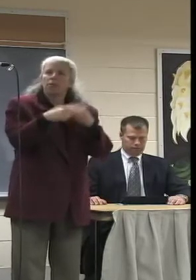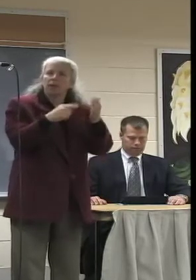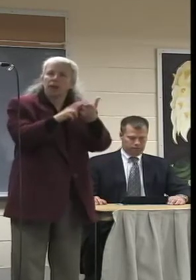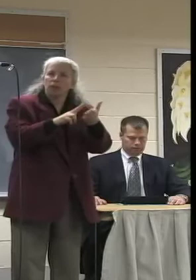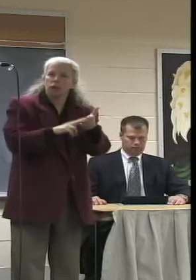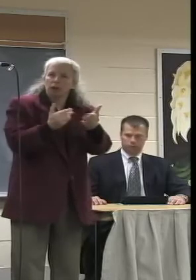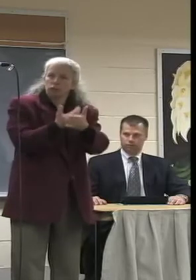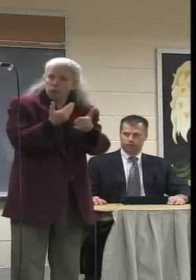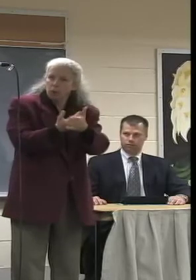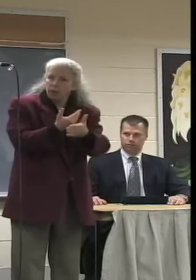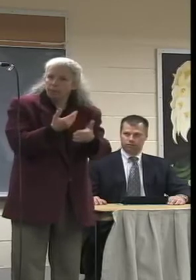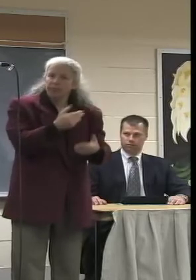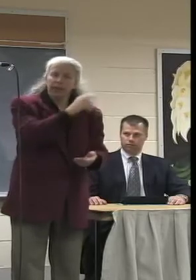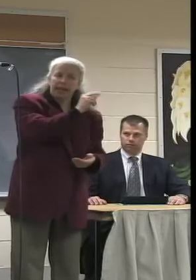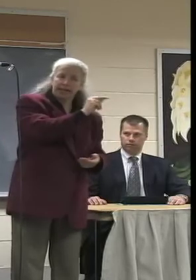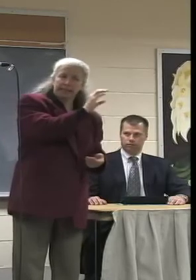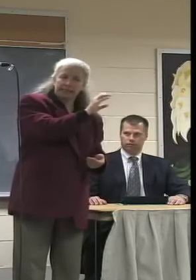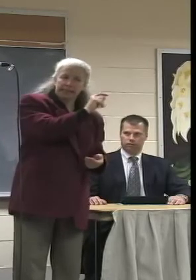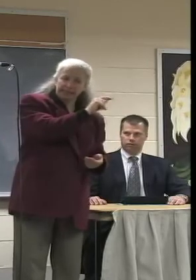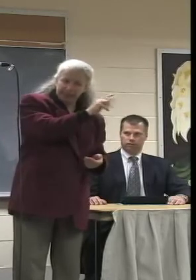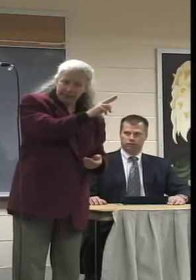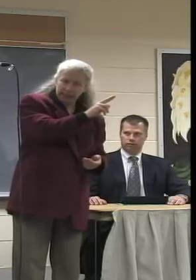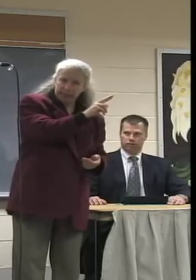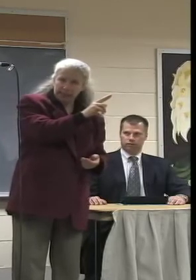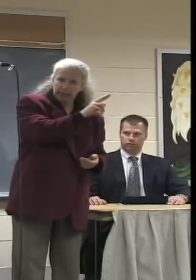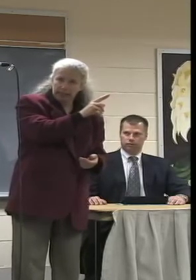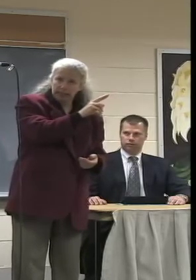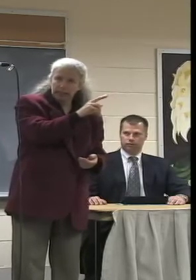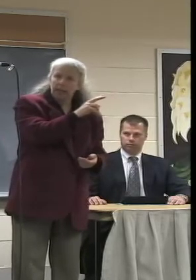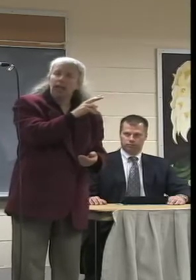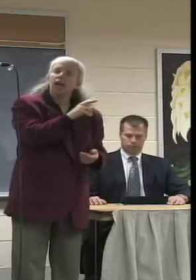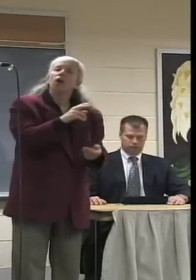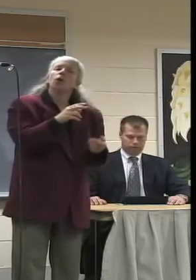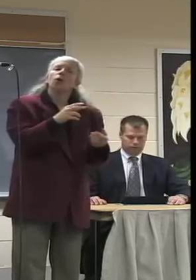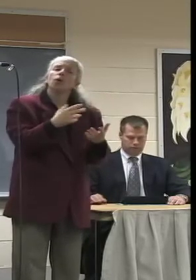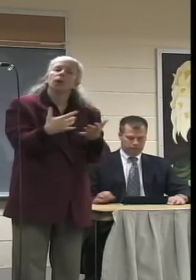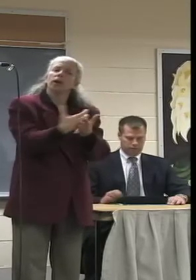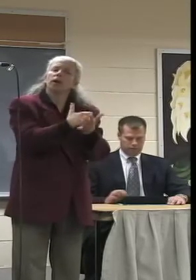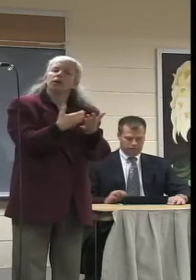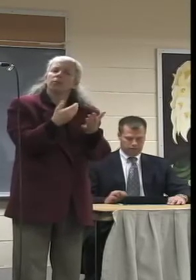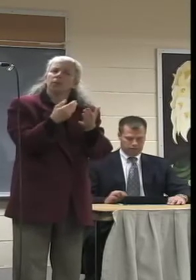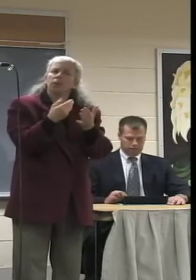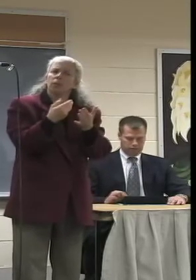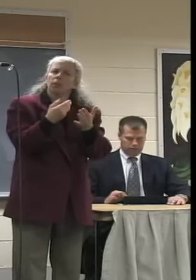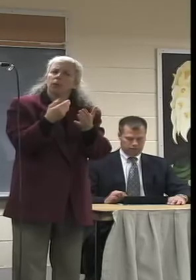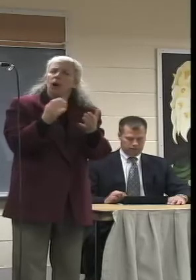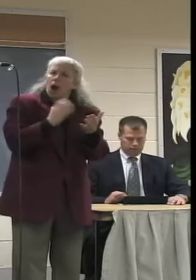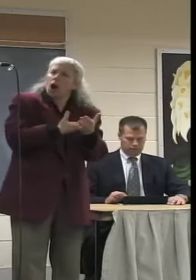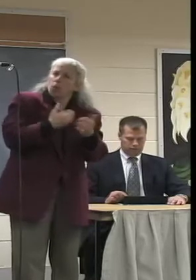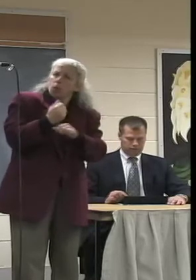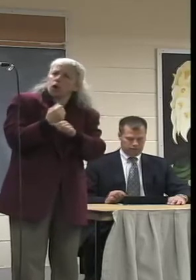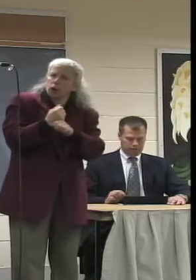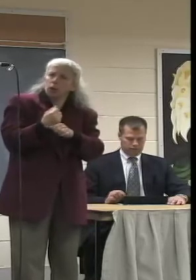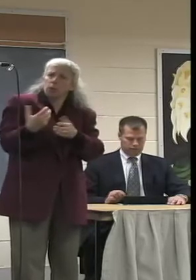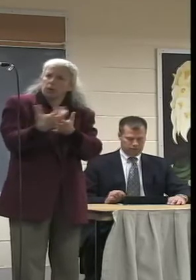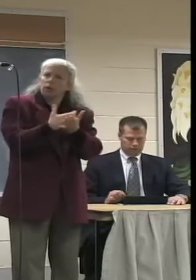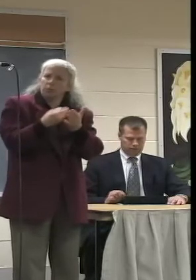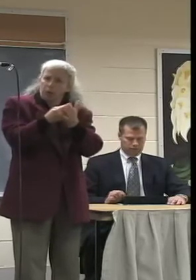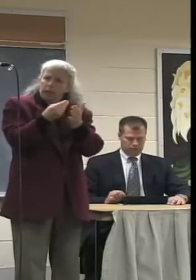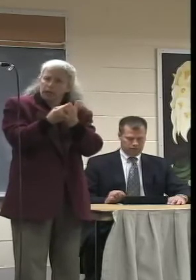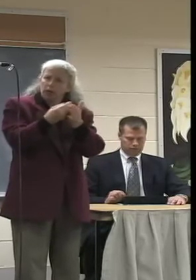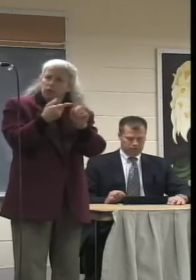NCTV and the city are beneficiaries of cable proceeds. Most of the funding goes to NCTV.